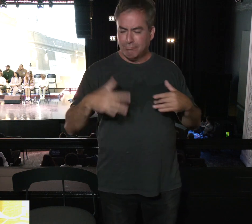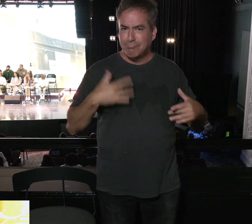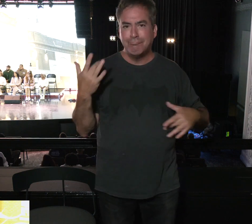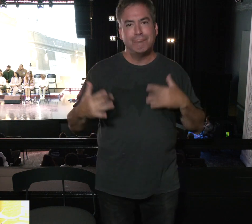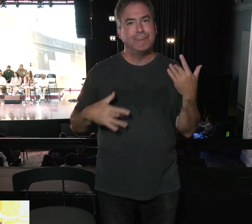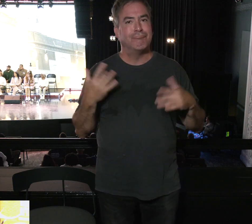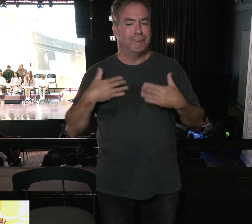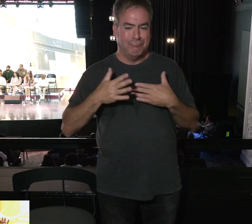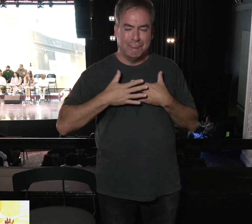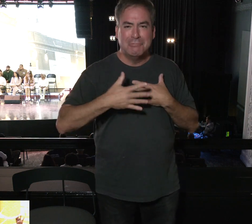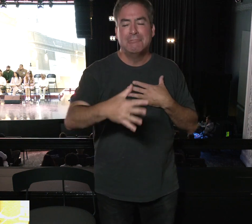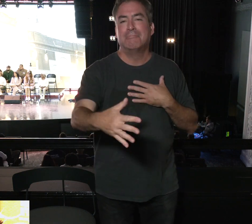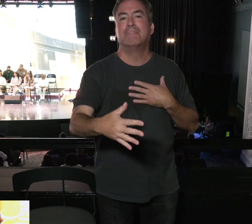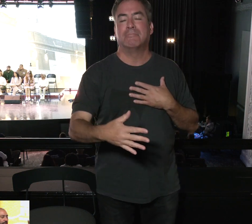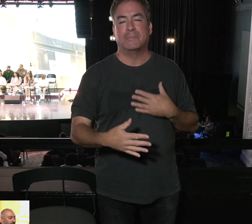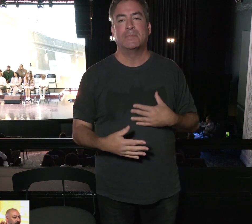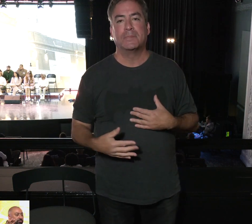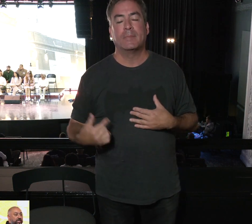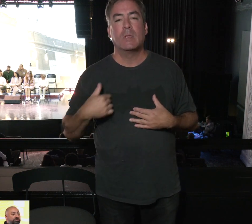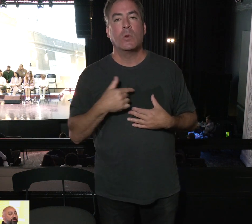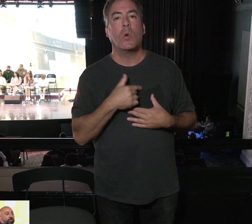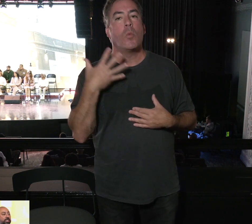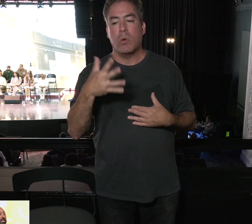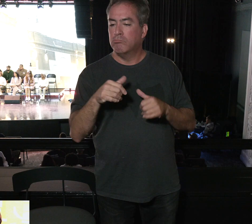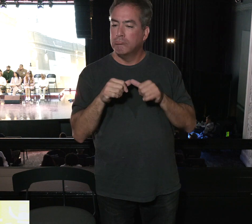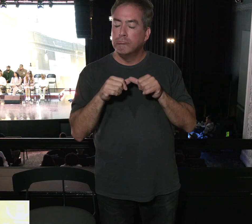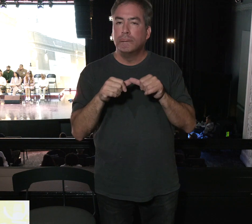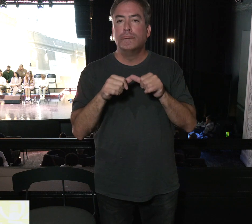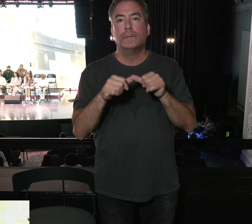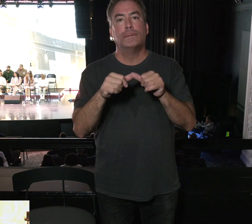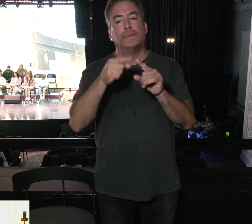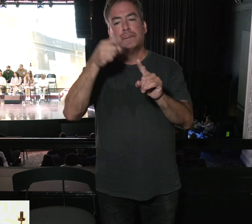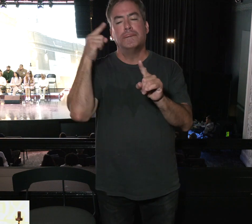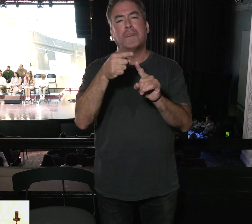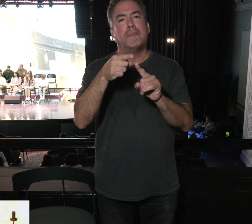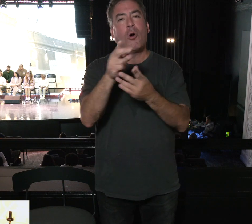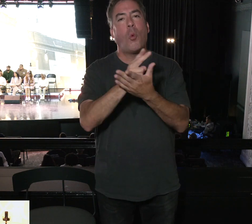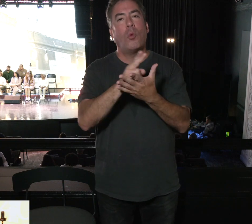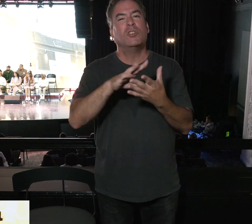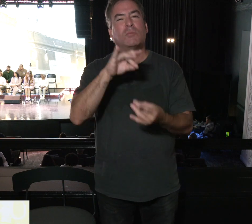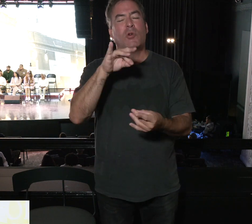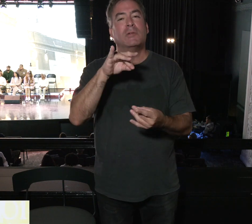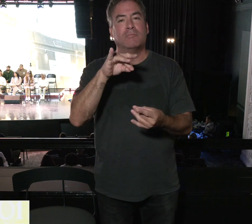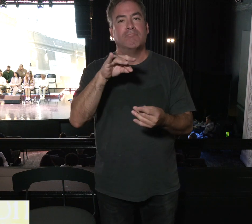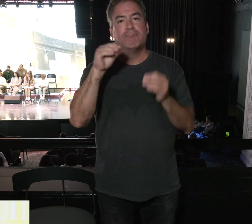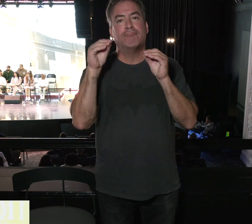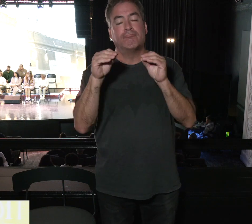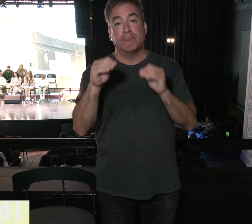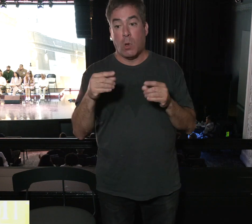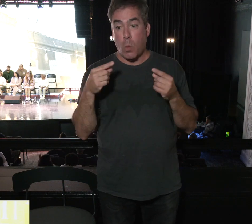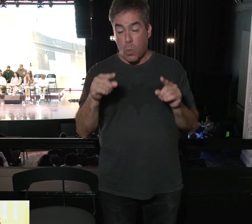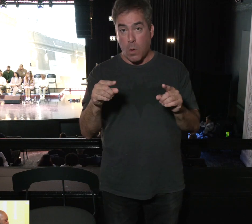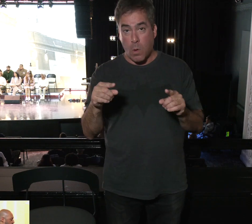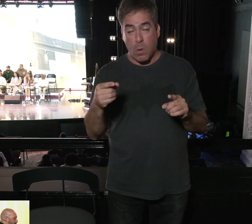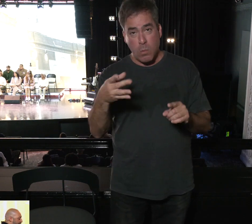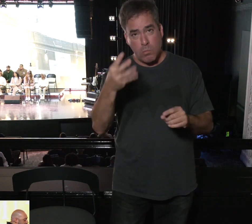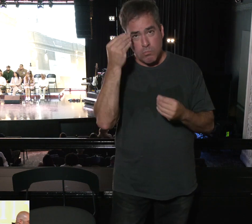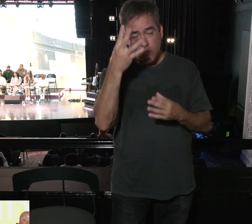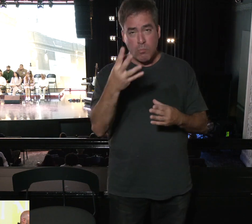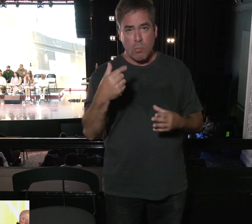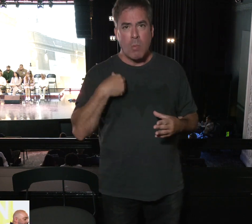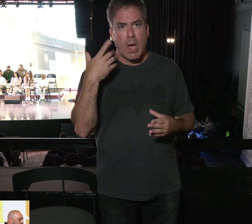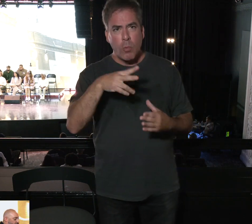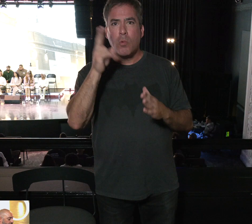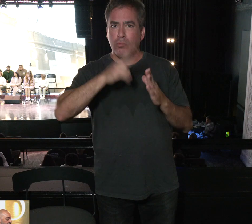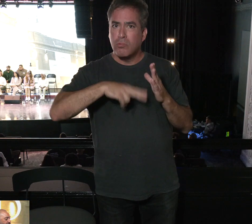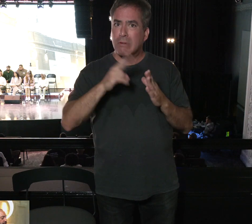we're just going to press forward with the Holy Spirit. As I do that, and just so you know, I am